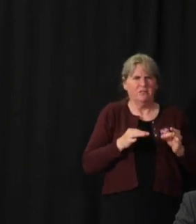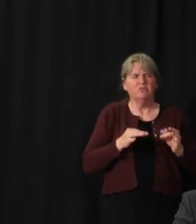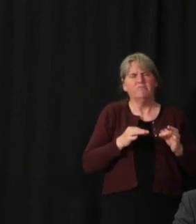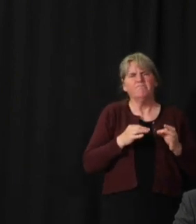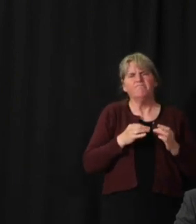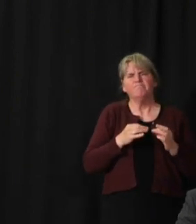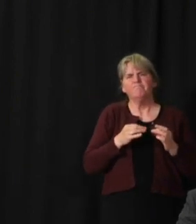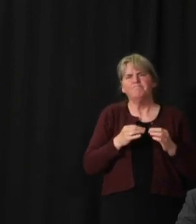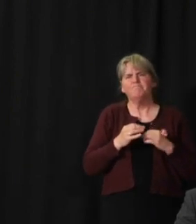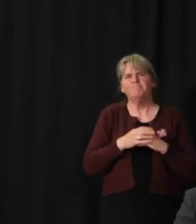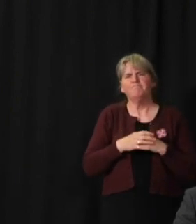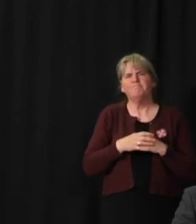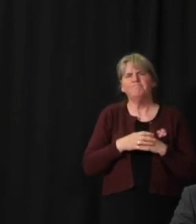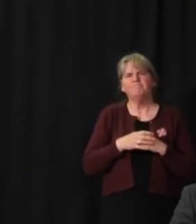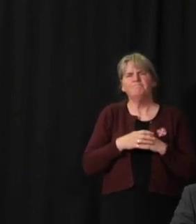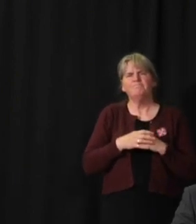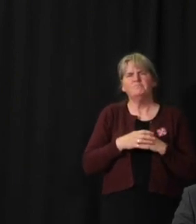the time.